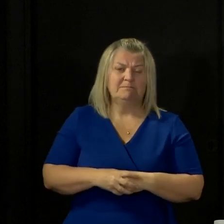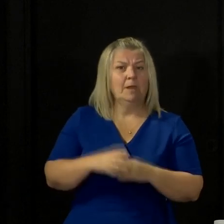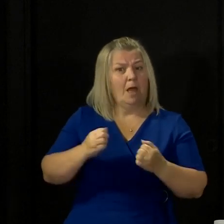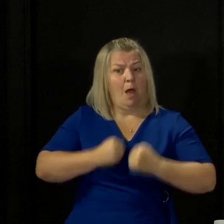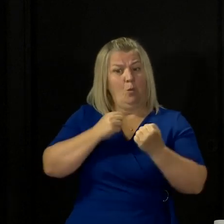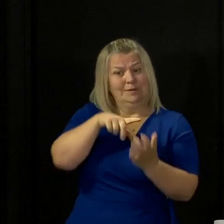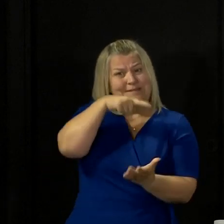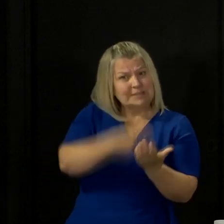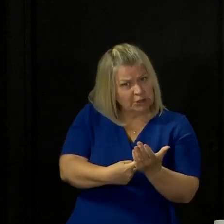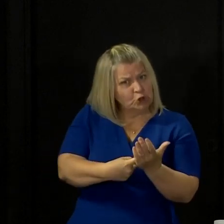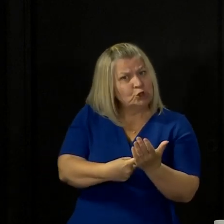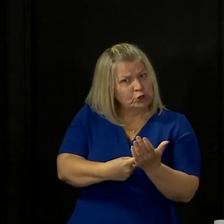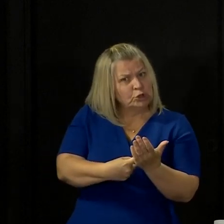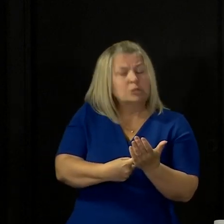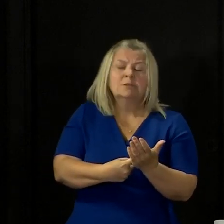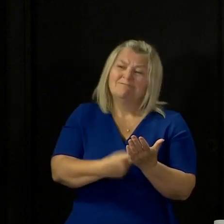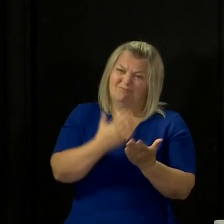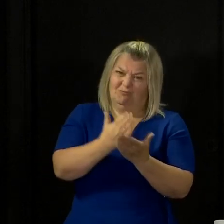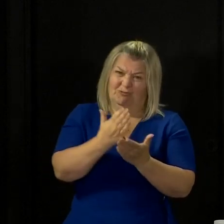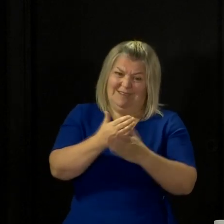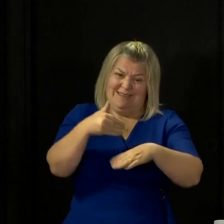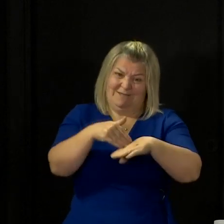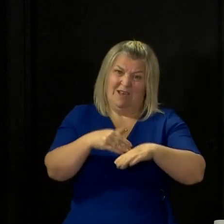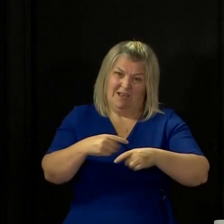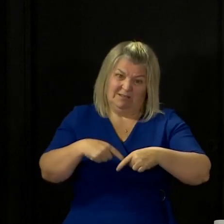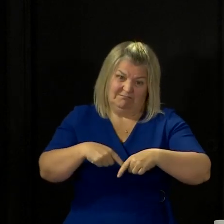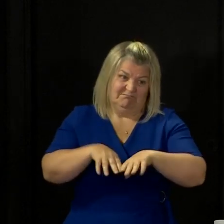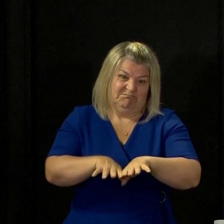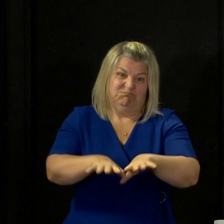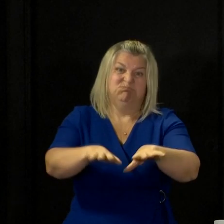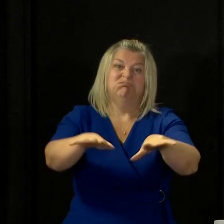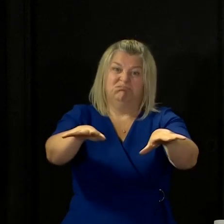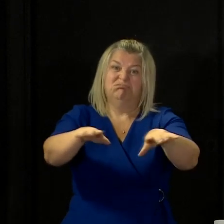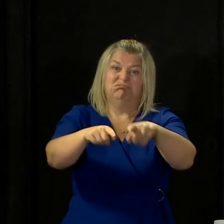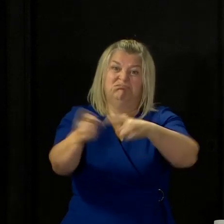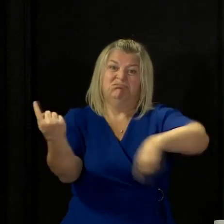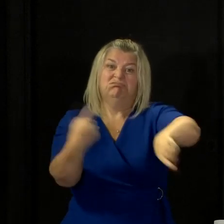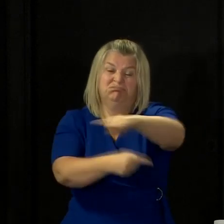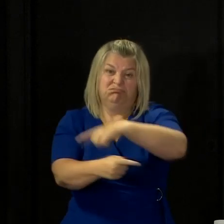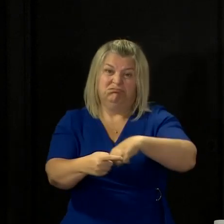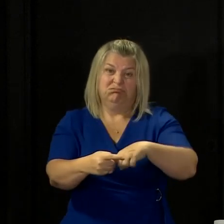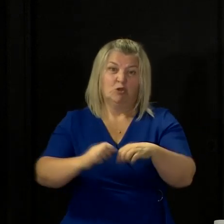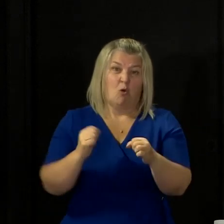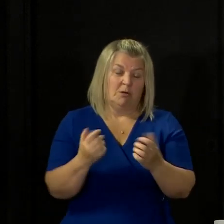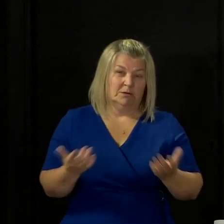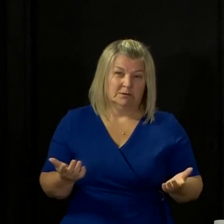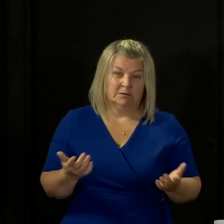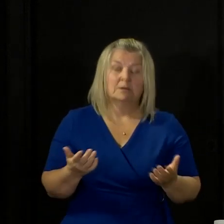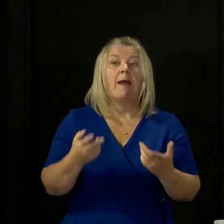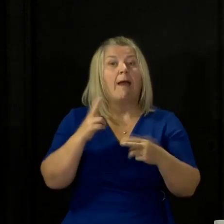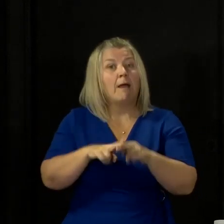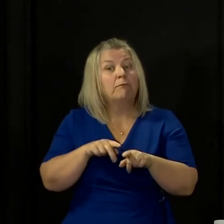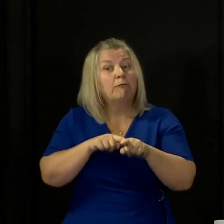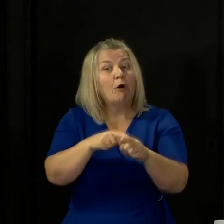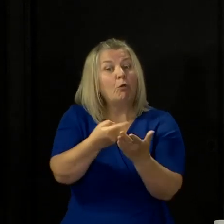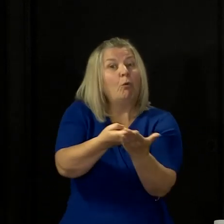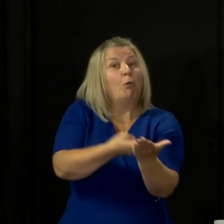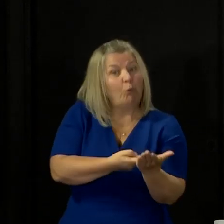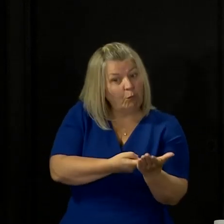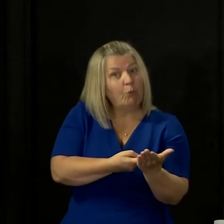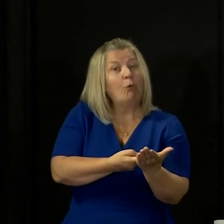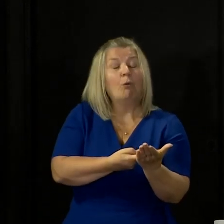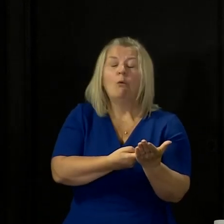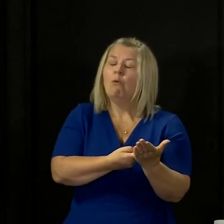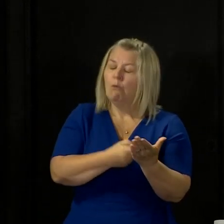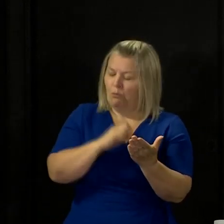impact on the health and wellbeing of all of us. And if we all do the right thing, then we will continue to